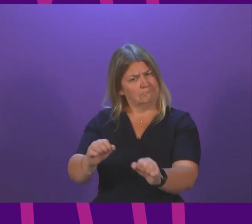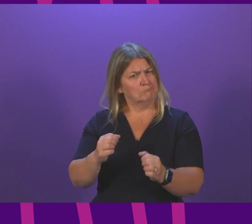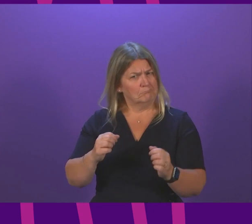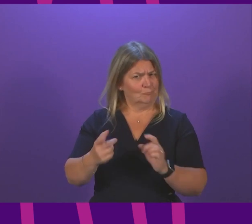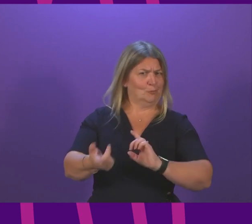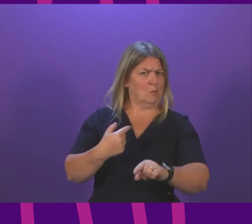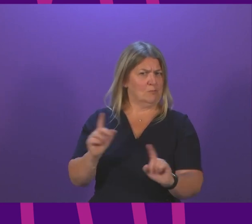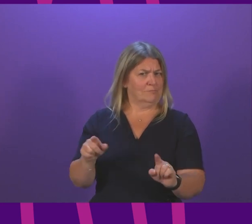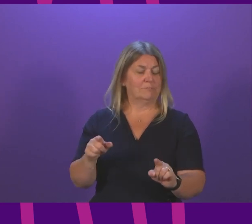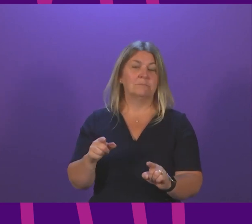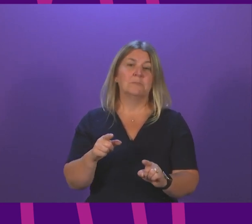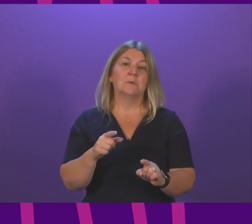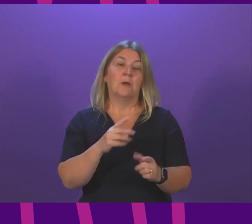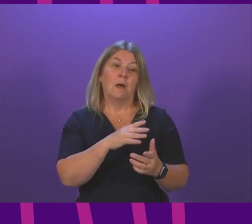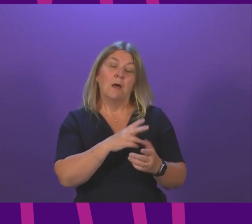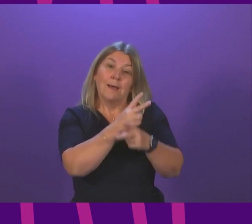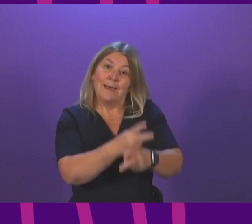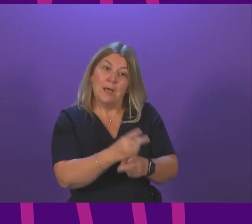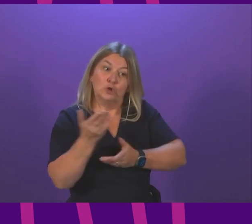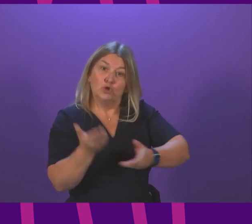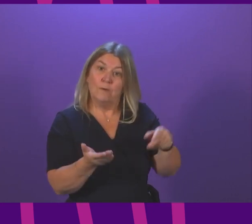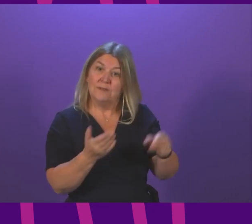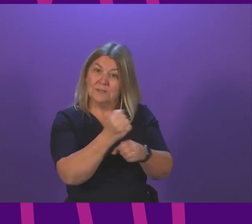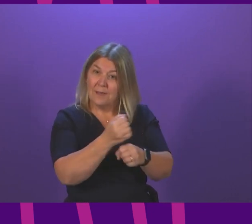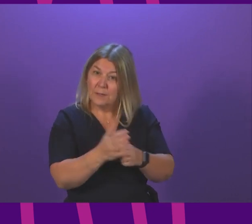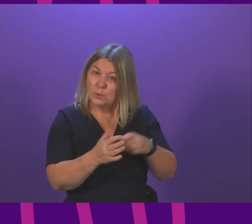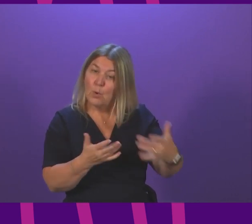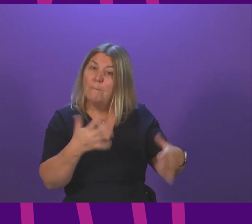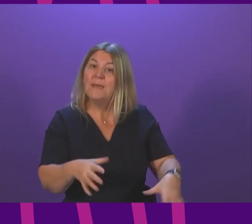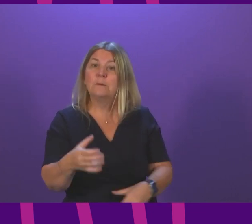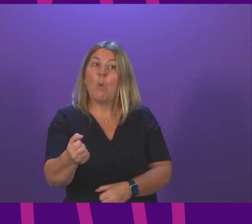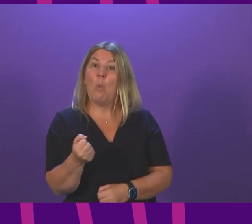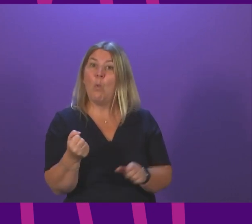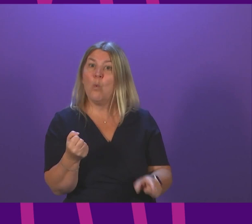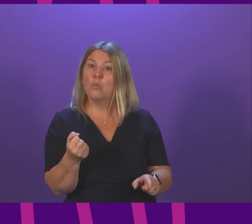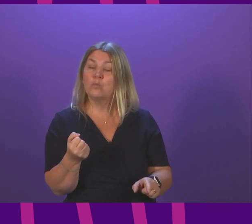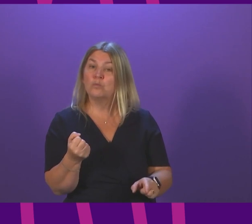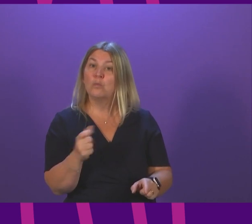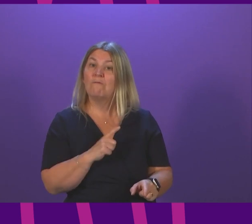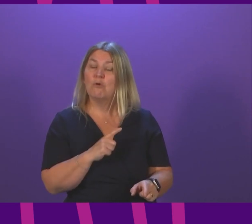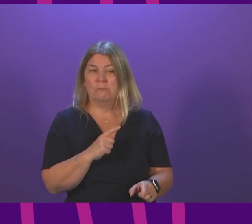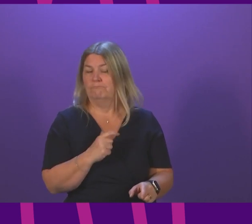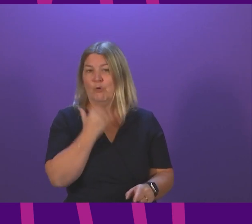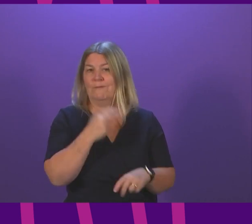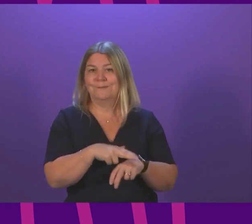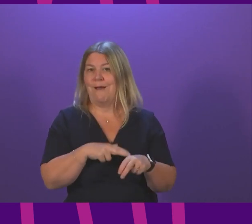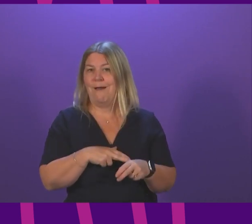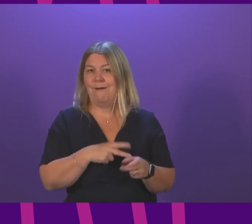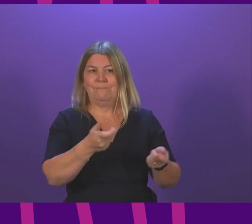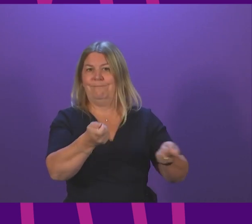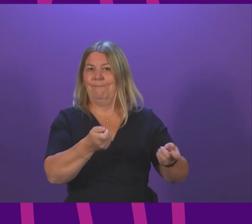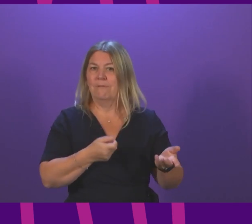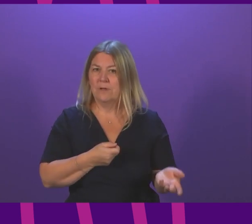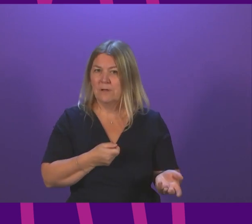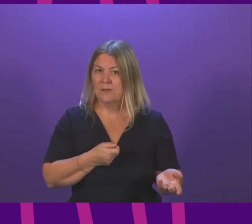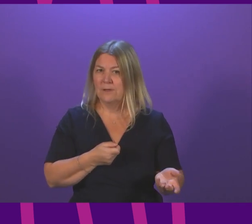is to reports that social care services in Glasgow have been temporarily suspended because of stash sort to do first first minister first